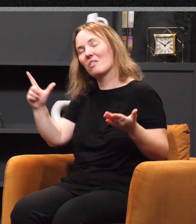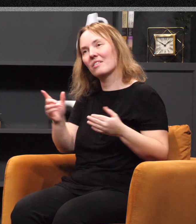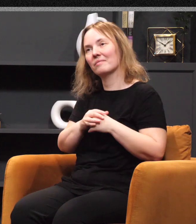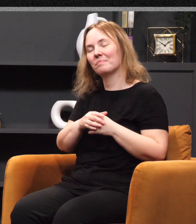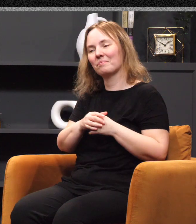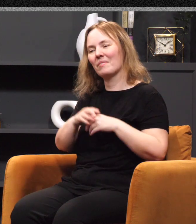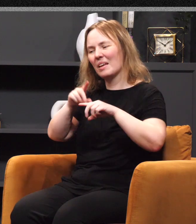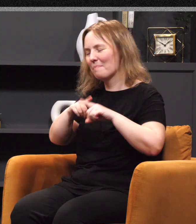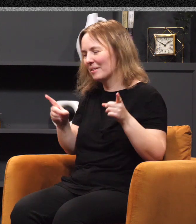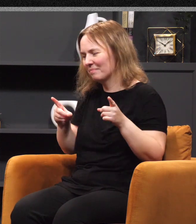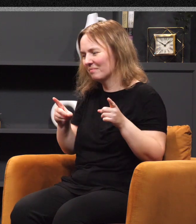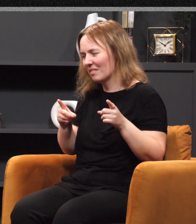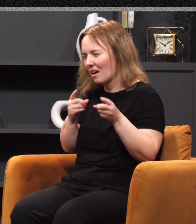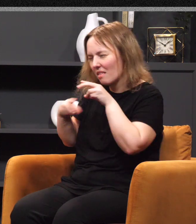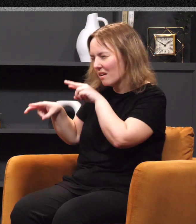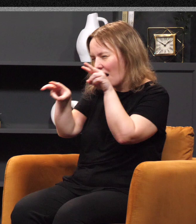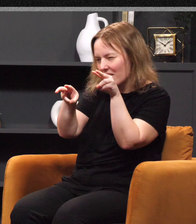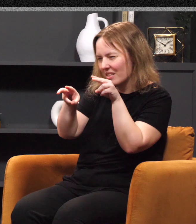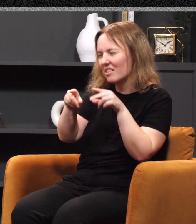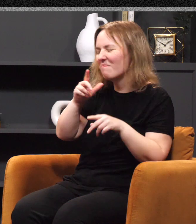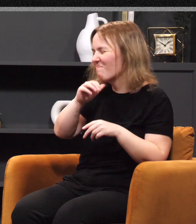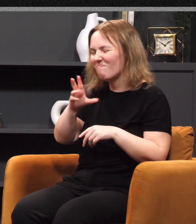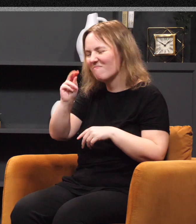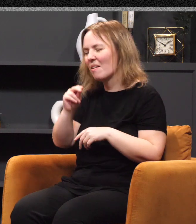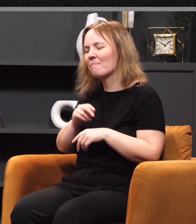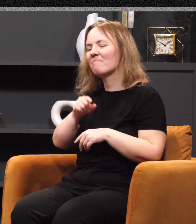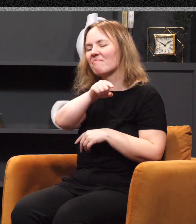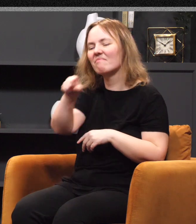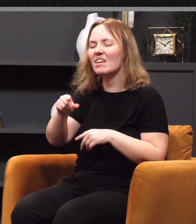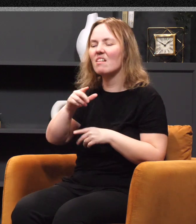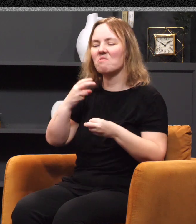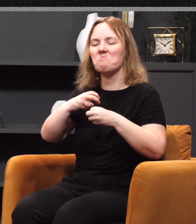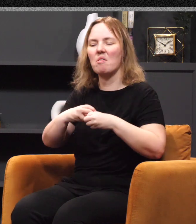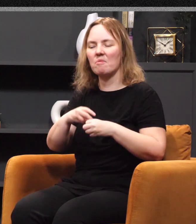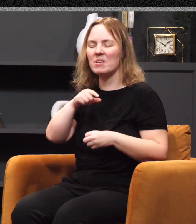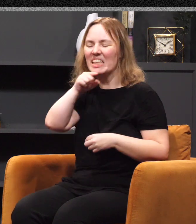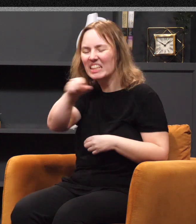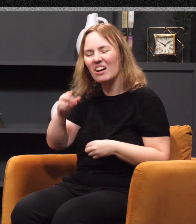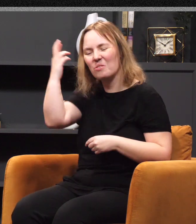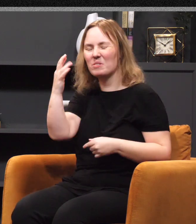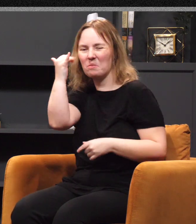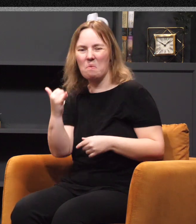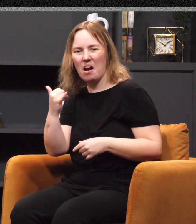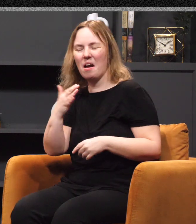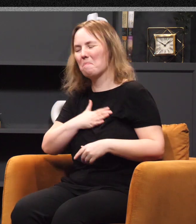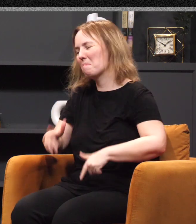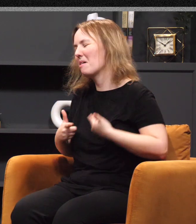others, and I say, Well, they're really the problem, or they're really the reason why. Now, two things kind of stand out to me in Naomi's response to her